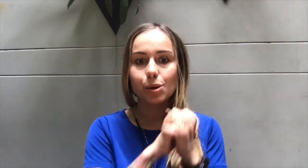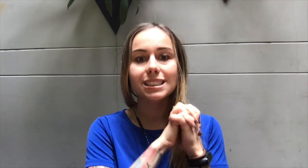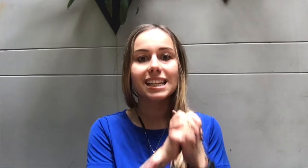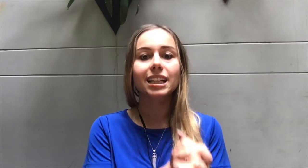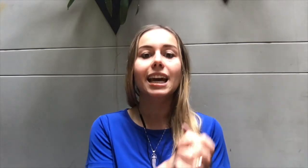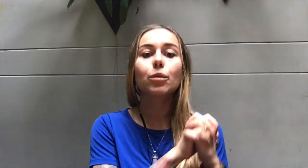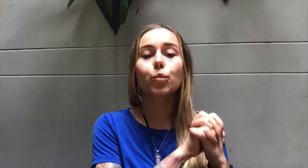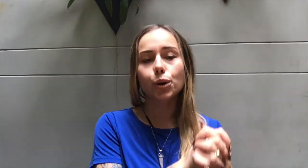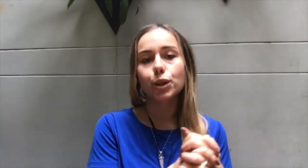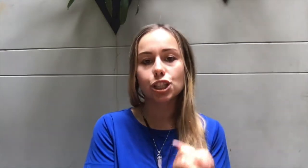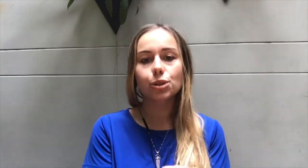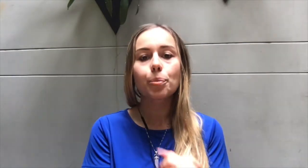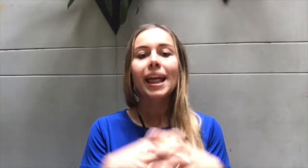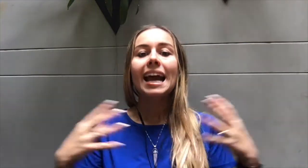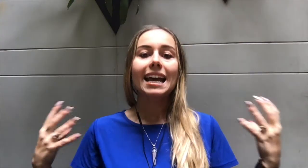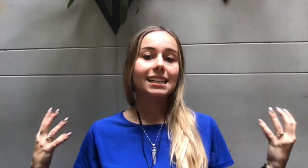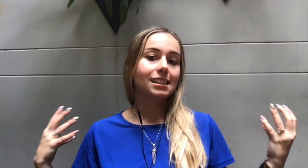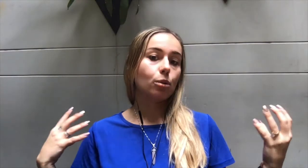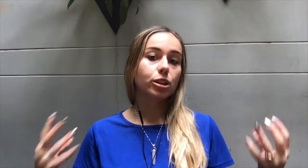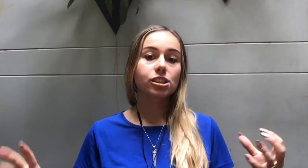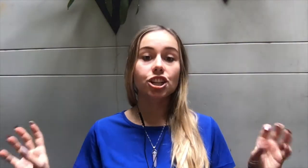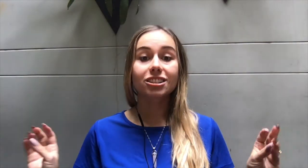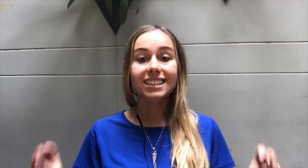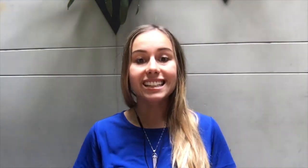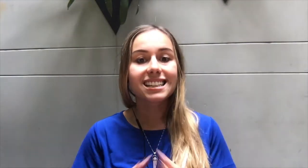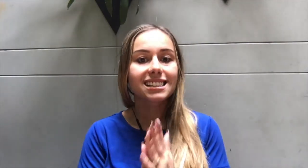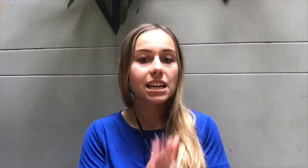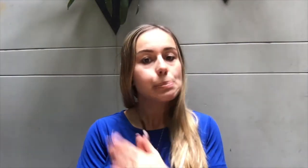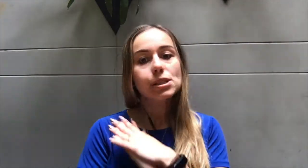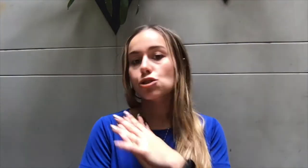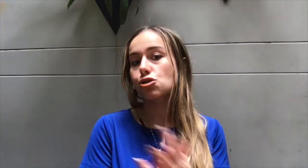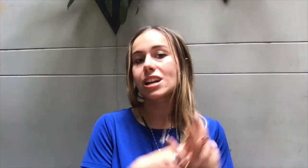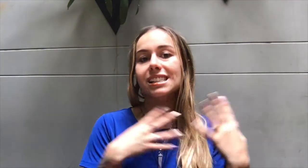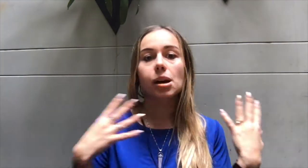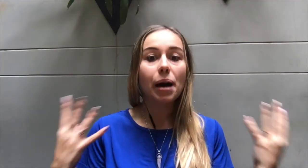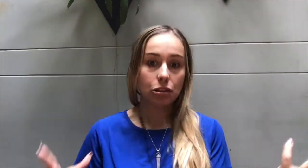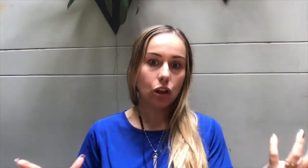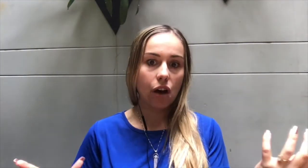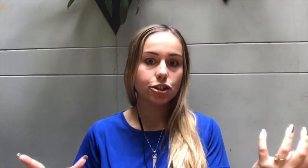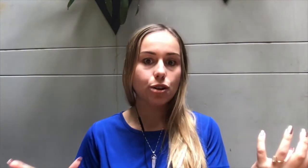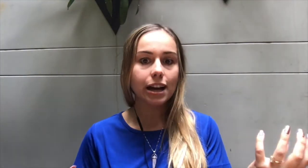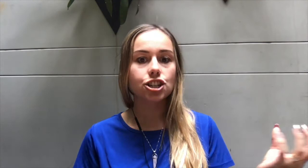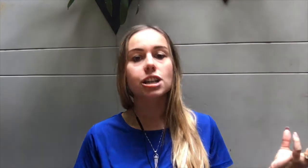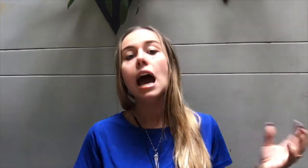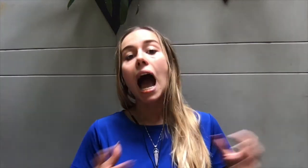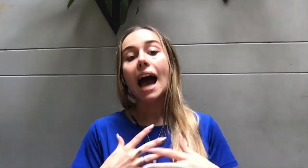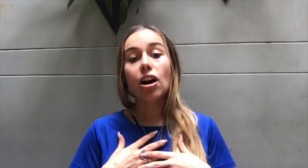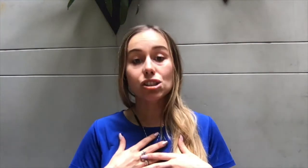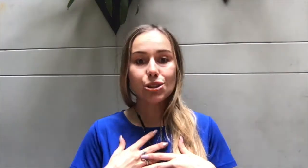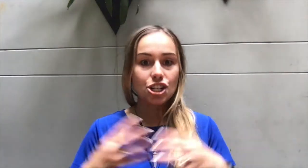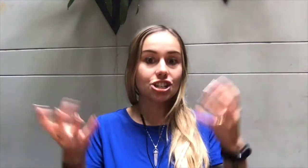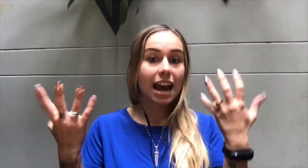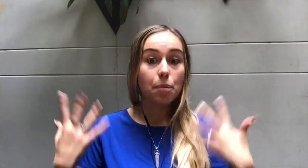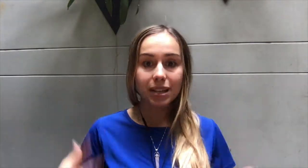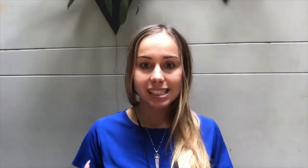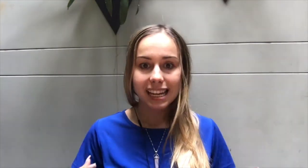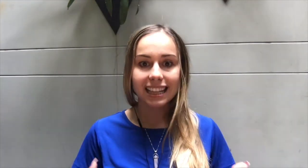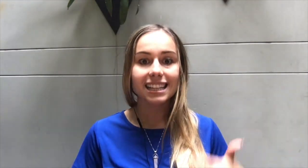Well to Daily. And what we do is we share daily tips, tricks about the law of attraction. I also share tappings like this